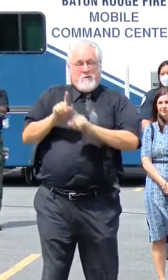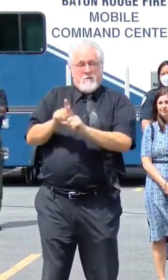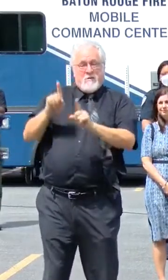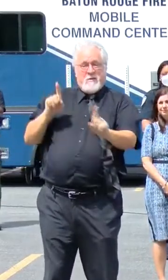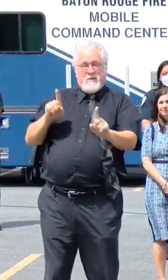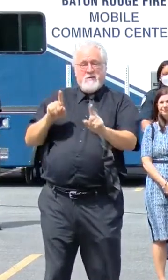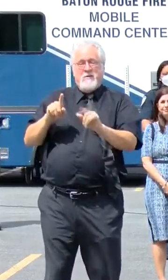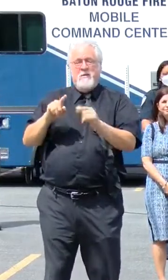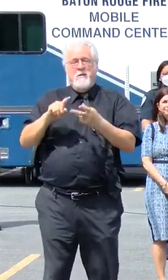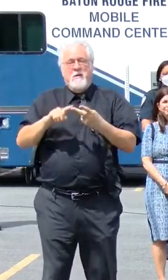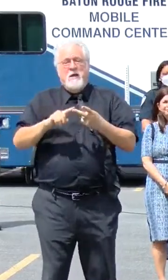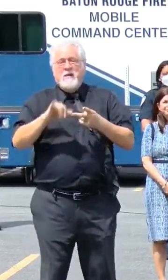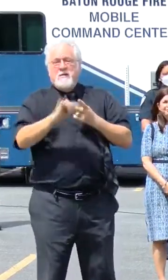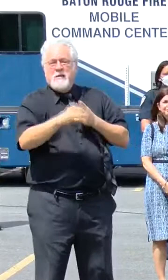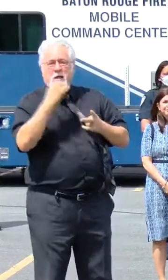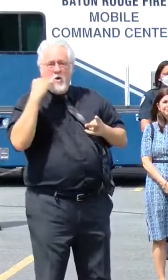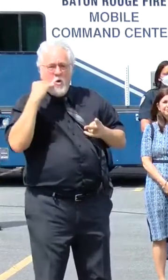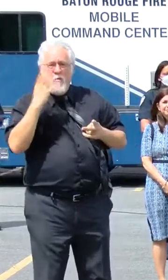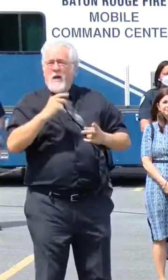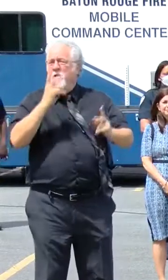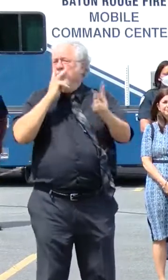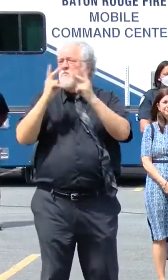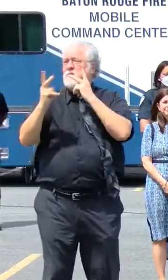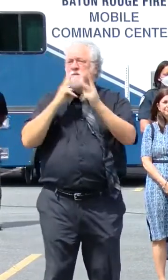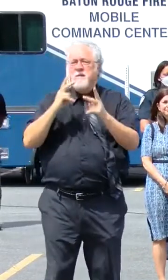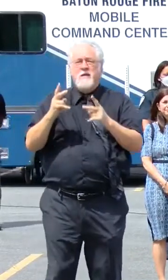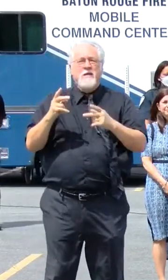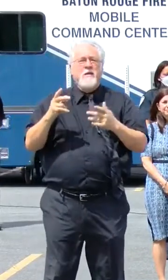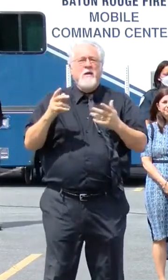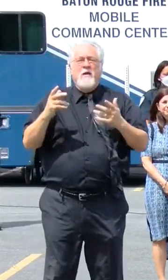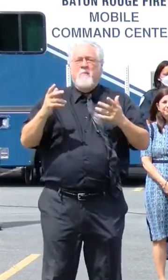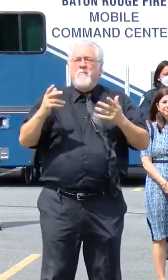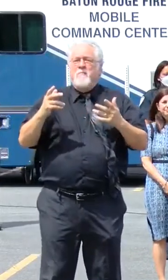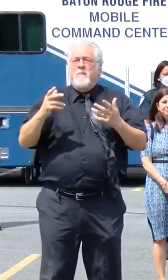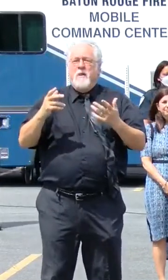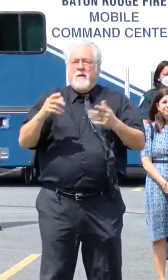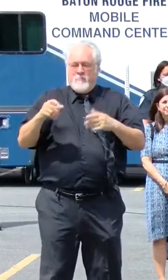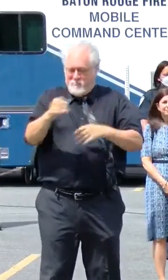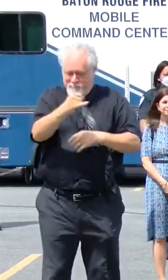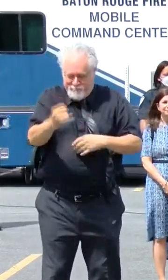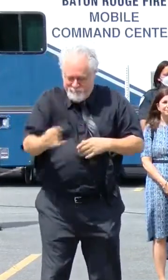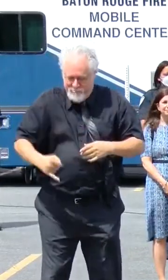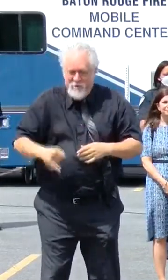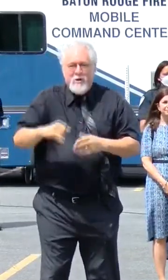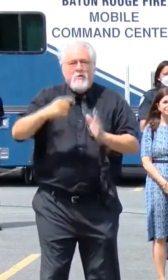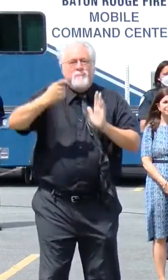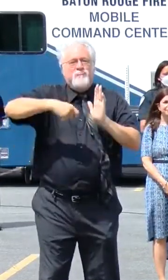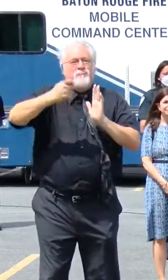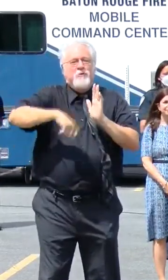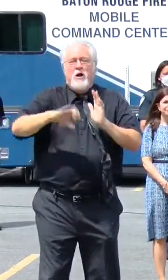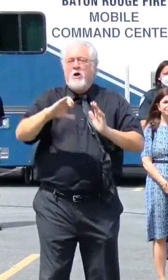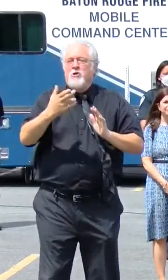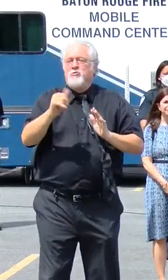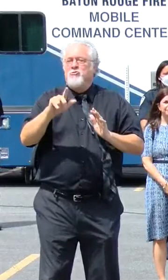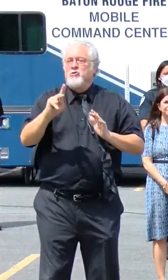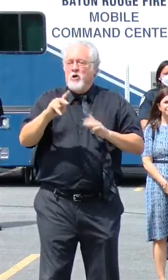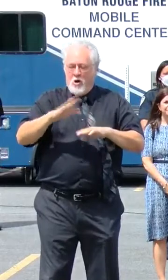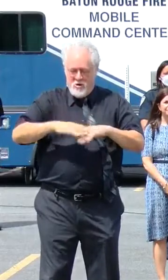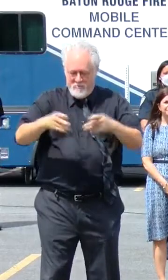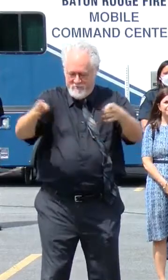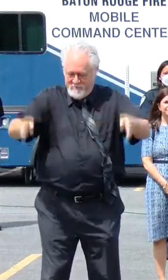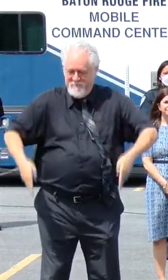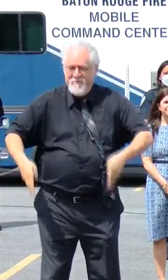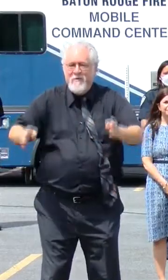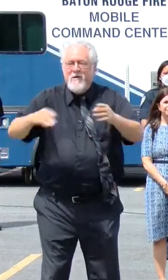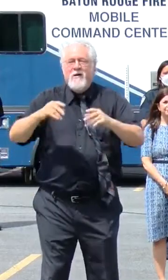and stay-at-home orders. And you've seen it drawn on chalk by children on sidewalks as a way of